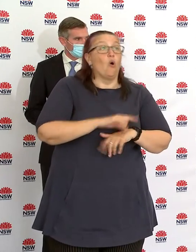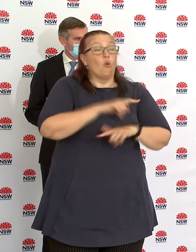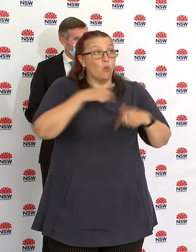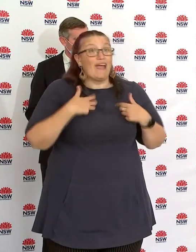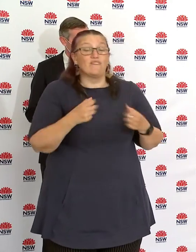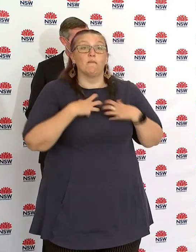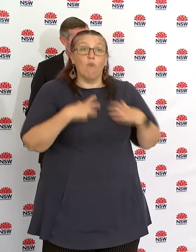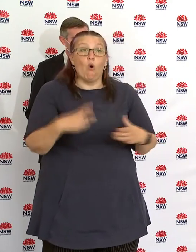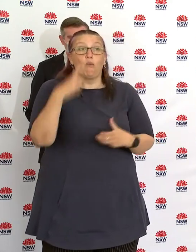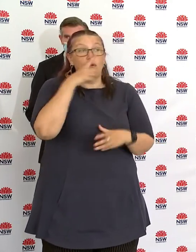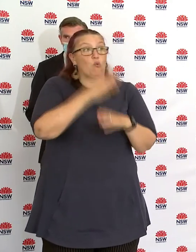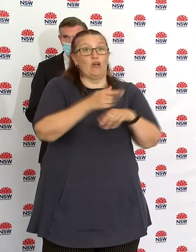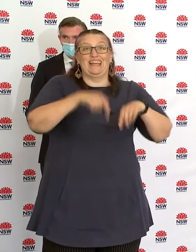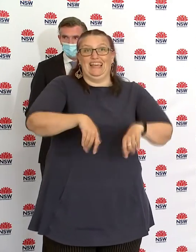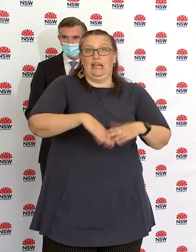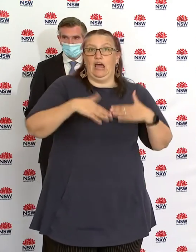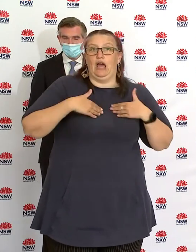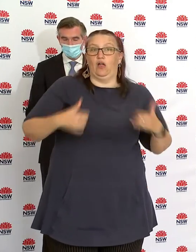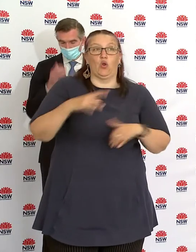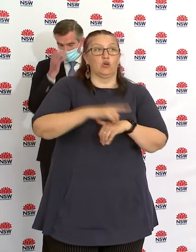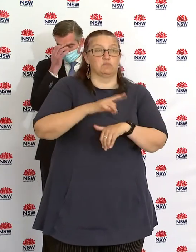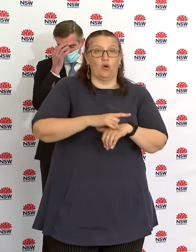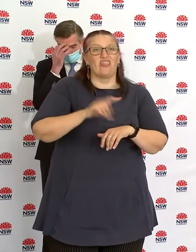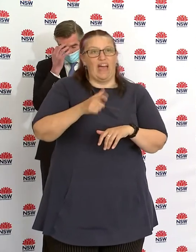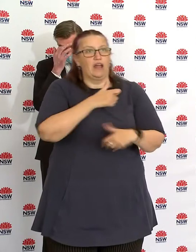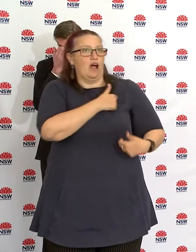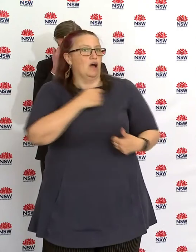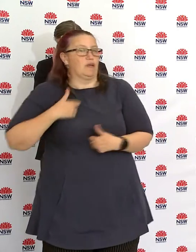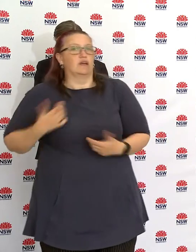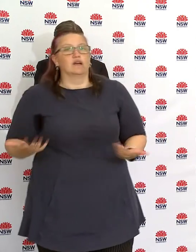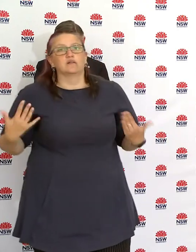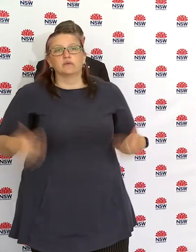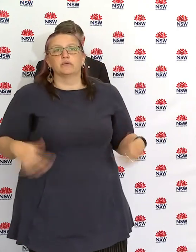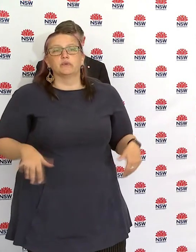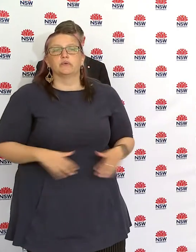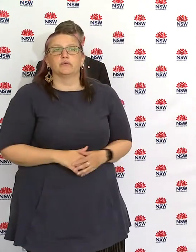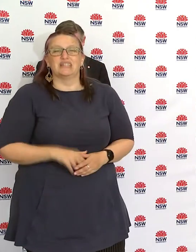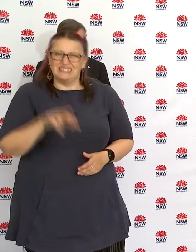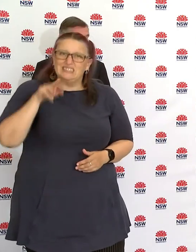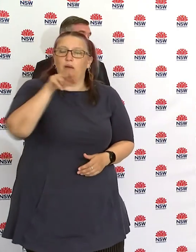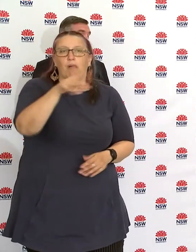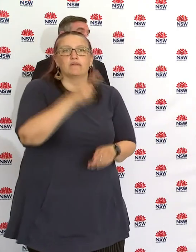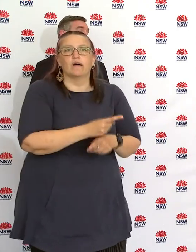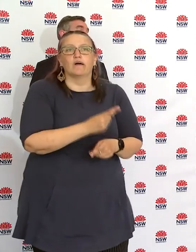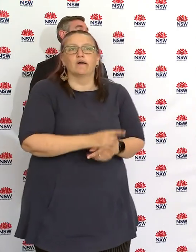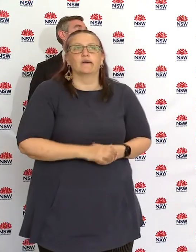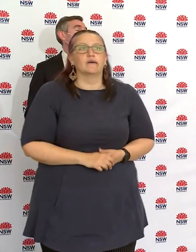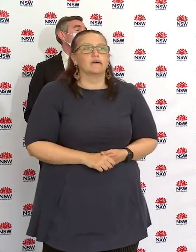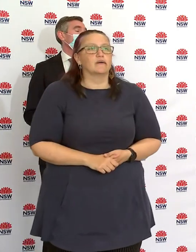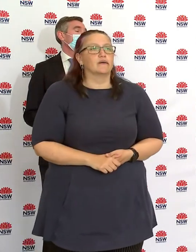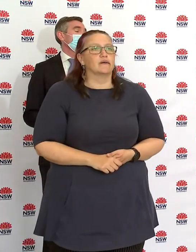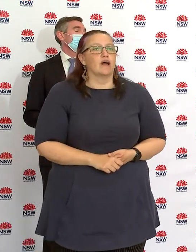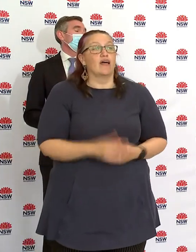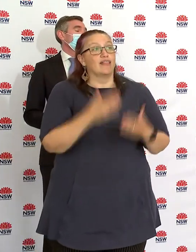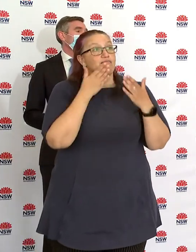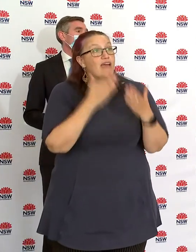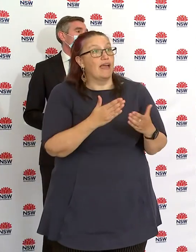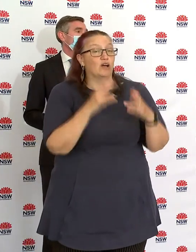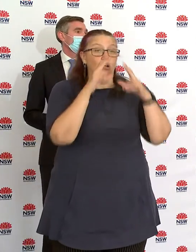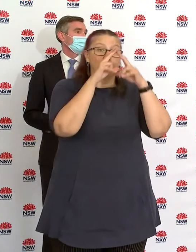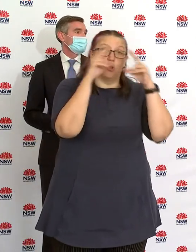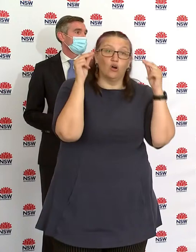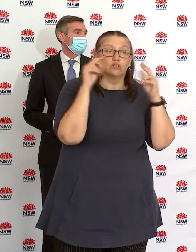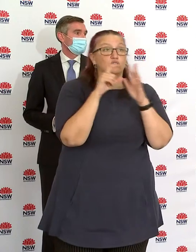it's under stress. And I want to thank the frontline health workers, the doctors and the nurses who literally are putting their lives at risk. And I want to